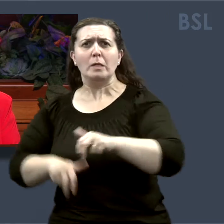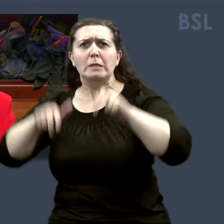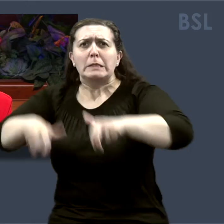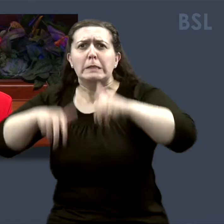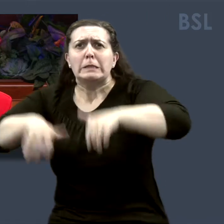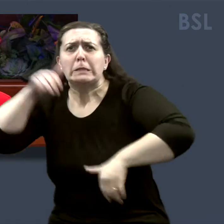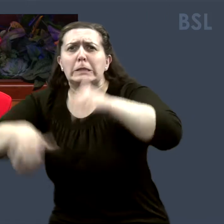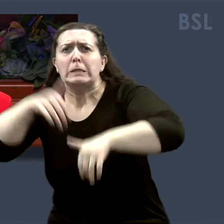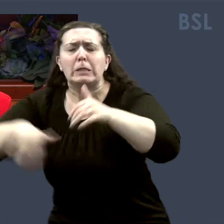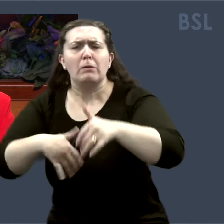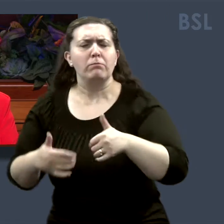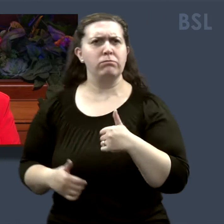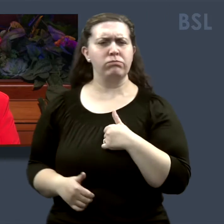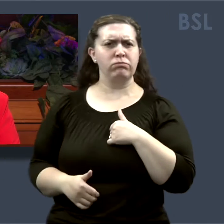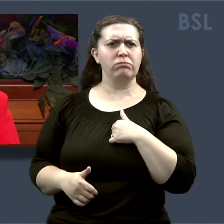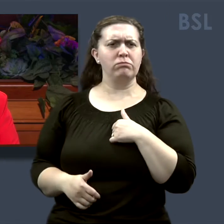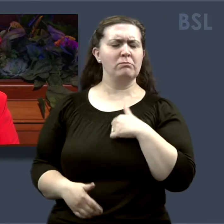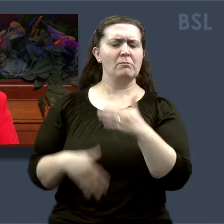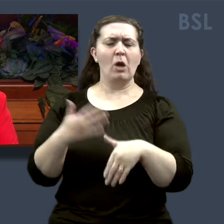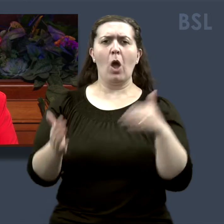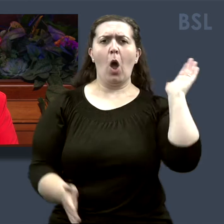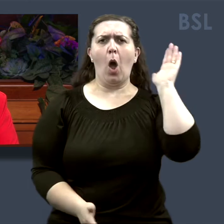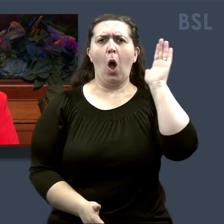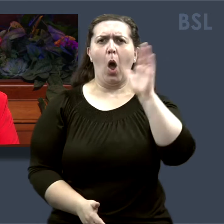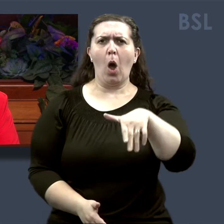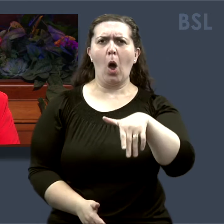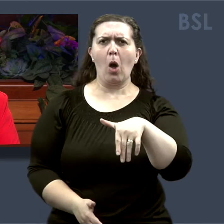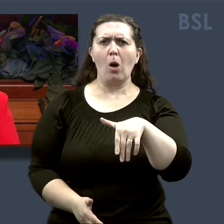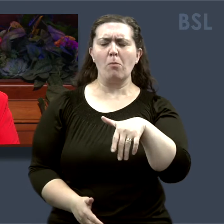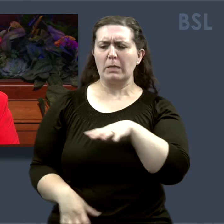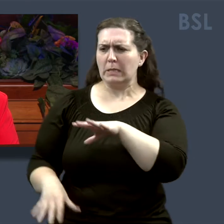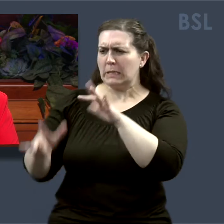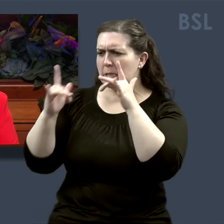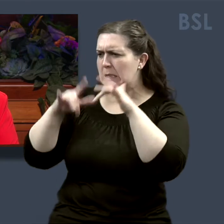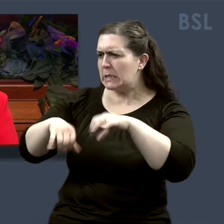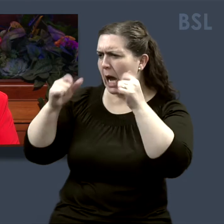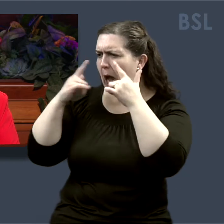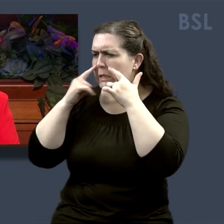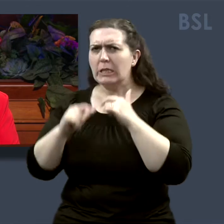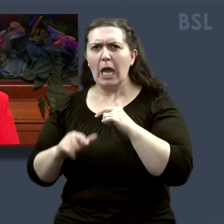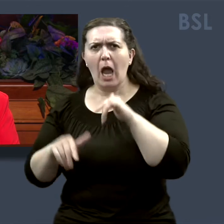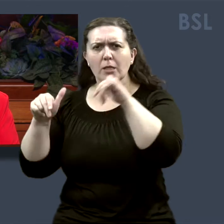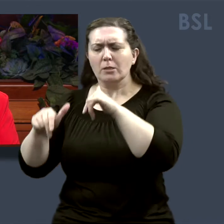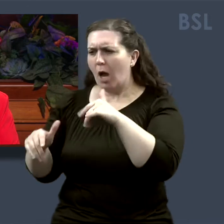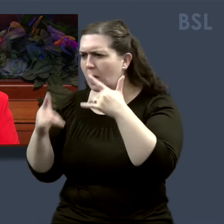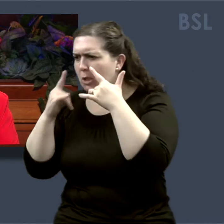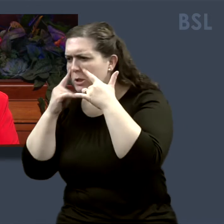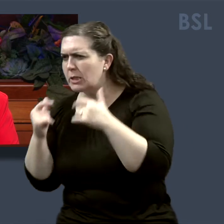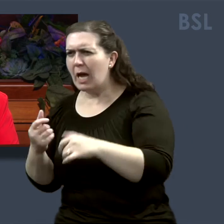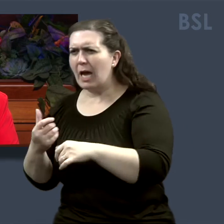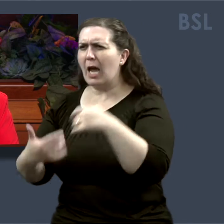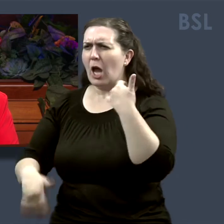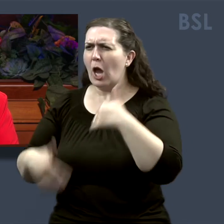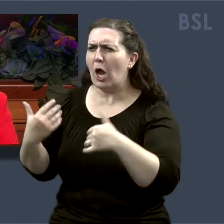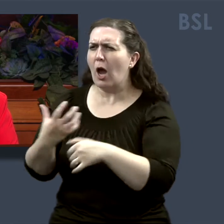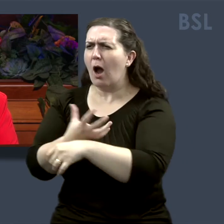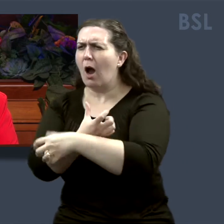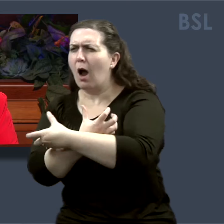serve him. After arriving home, Jack began examining Cassie for injuries, furs, or tics,